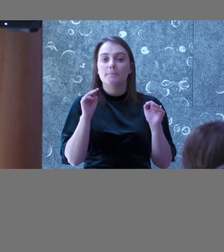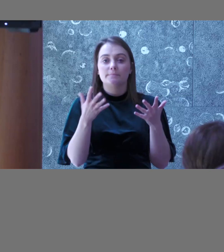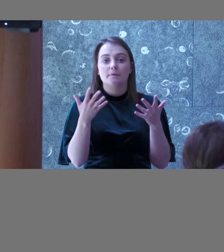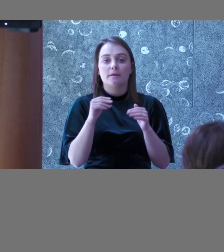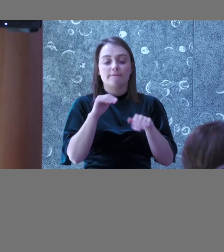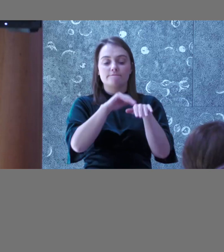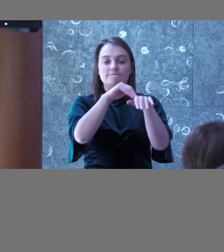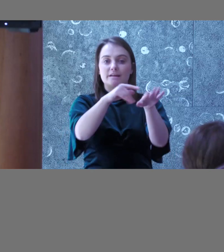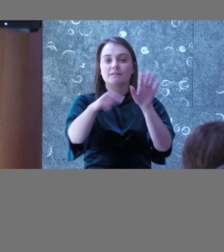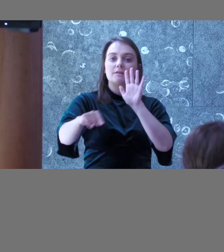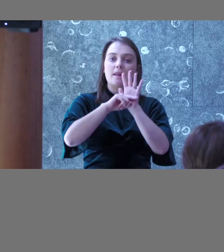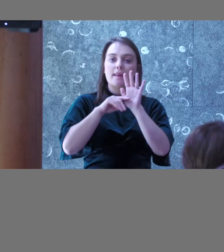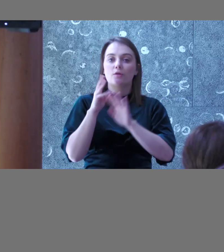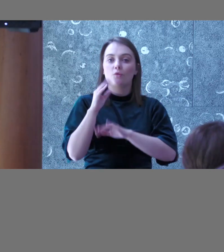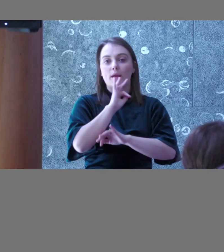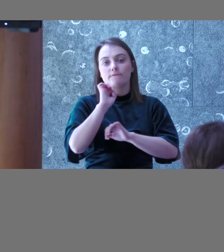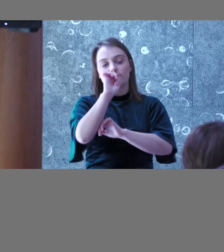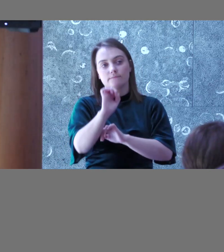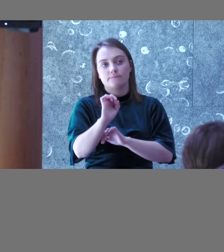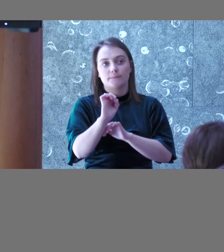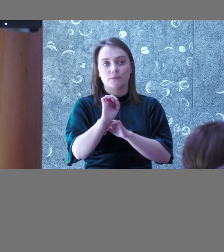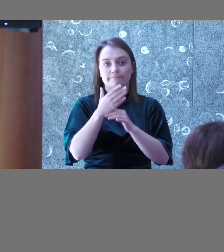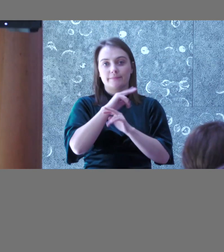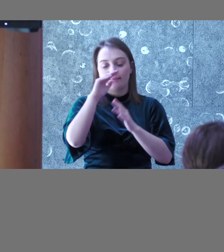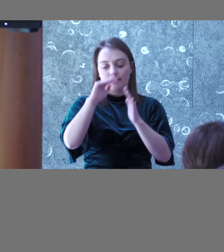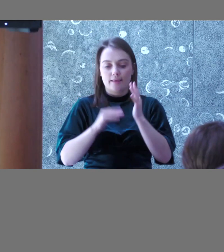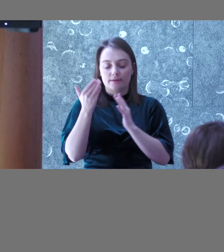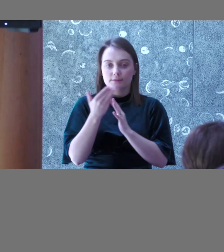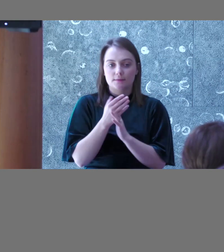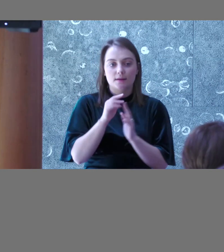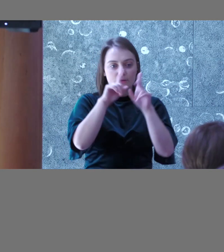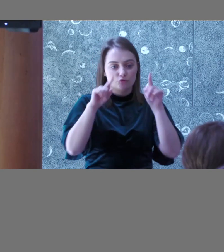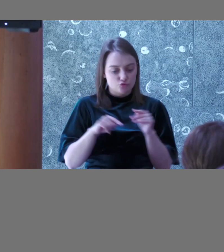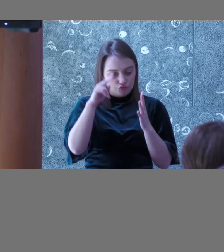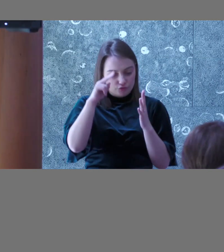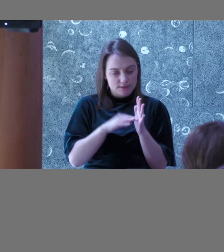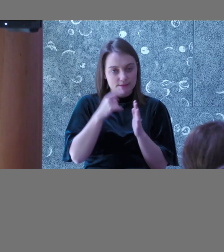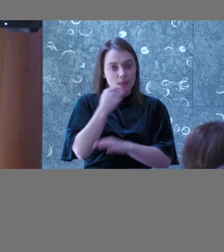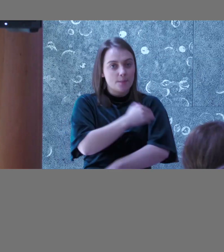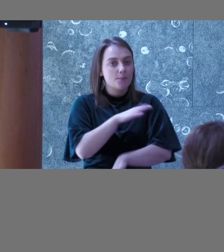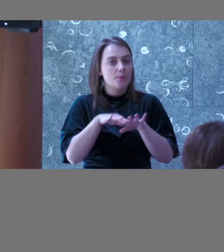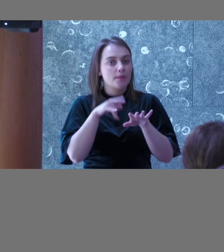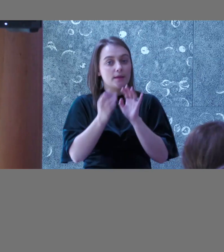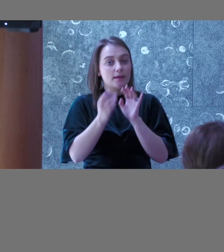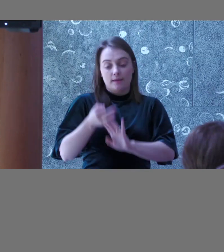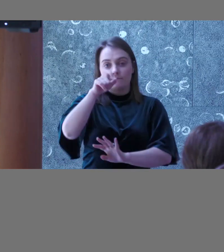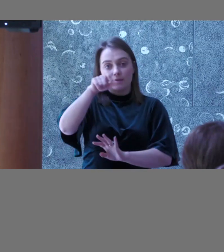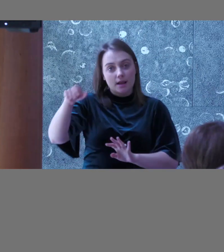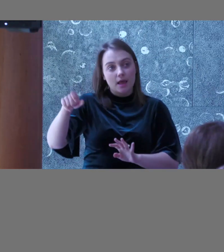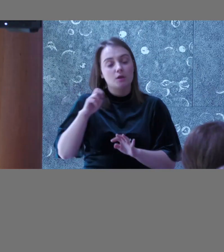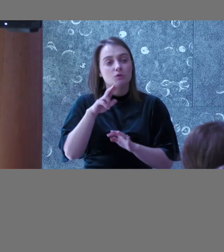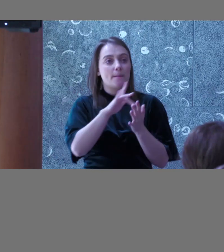negatively, and we see, like, the issues you might come across with screen readers in demonstration as well. Like, if a client of mine or a manager